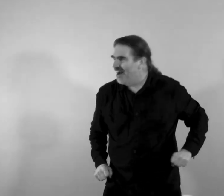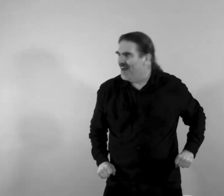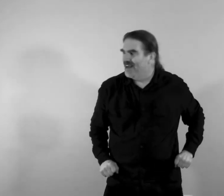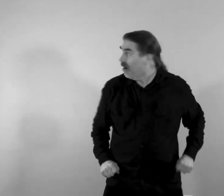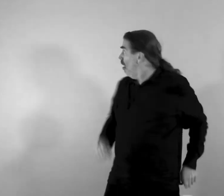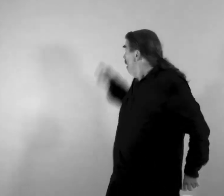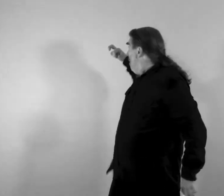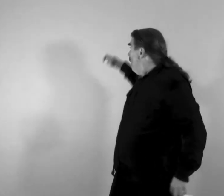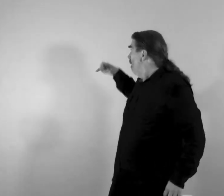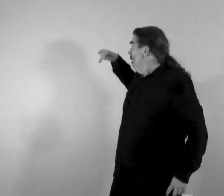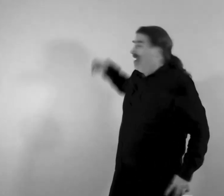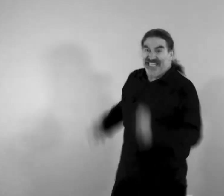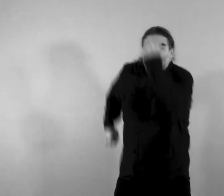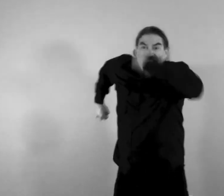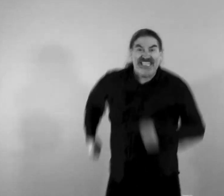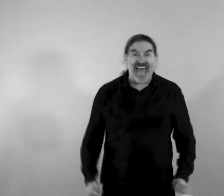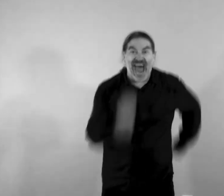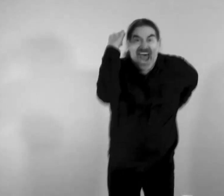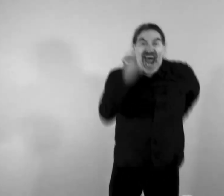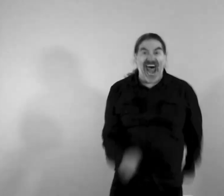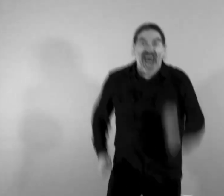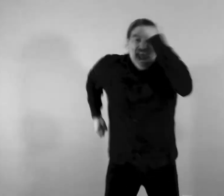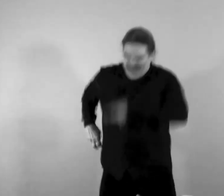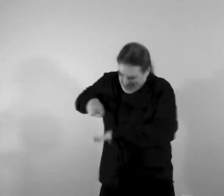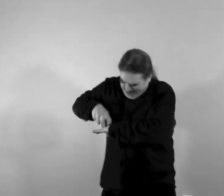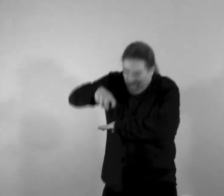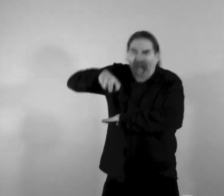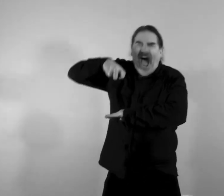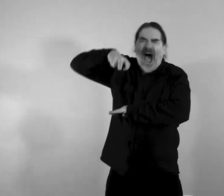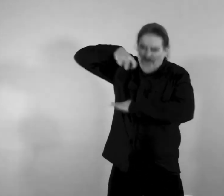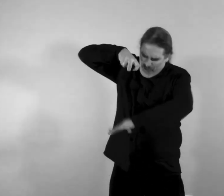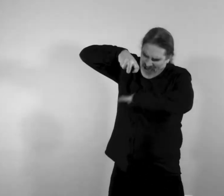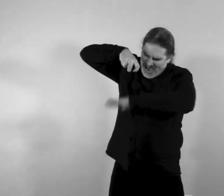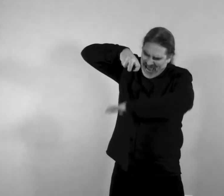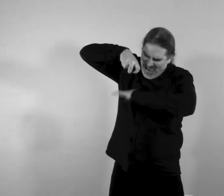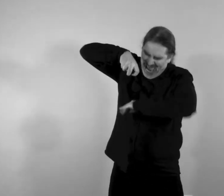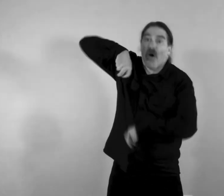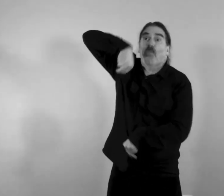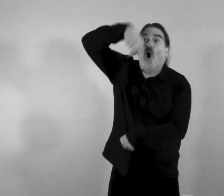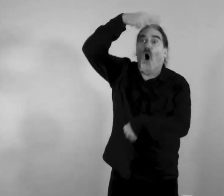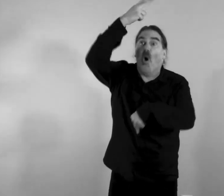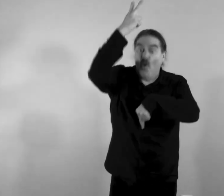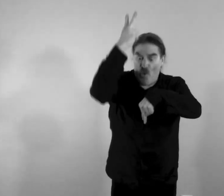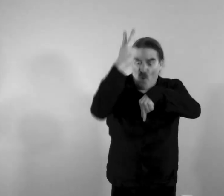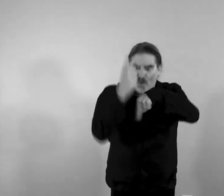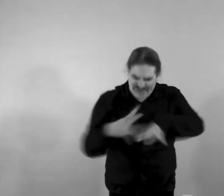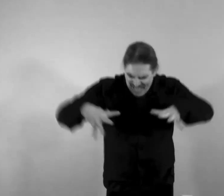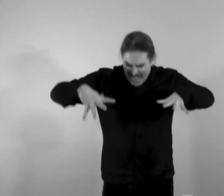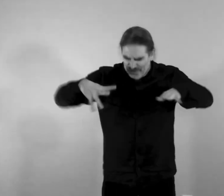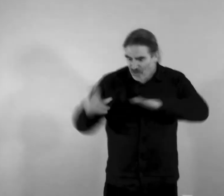and someone runs and leaps over the reflection into the water